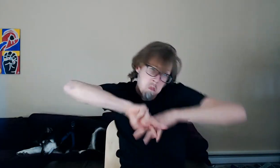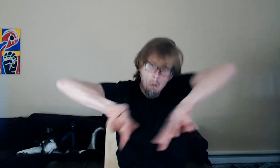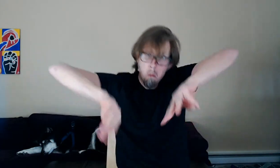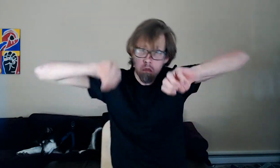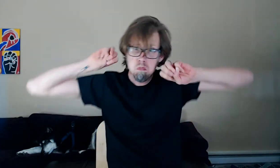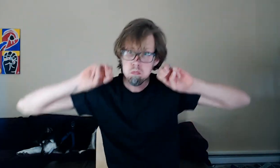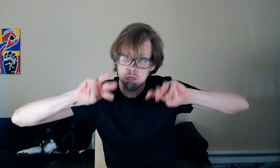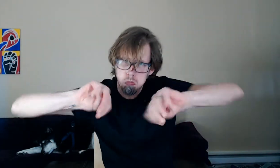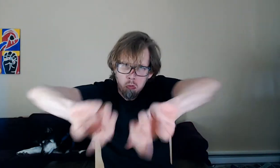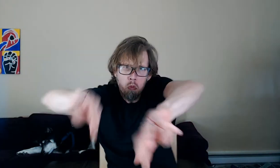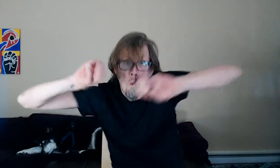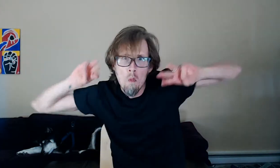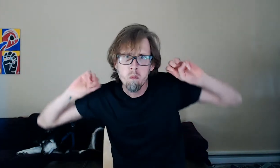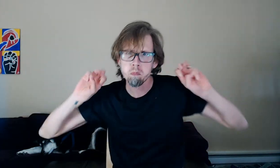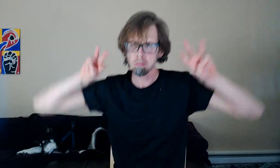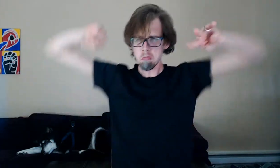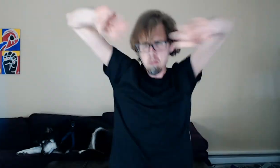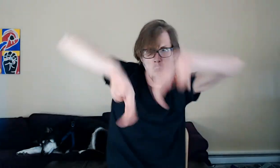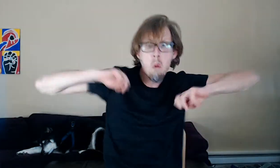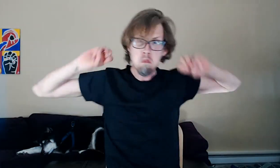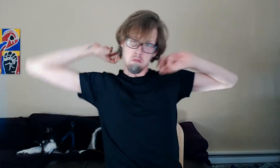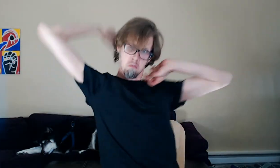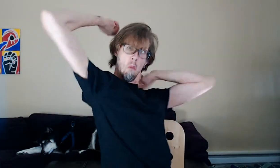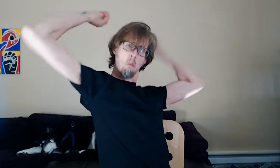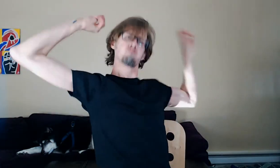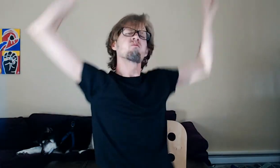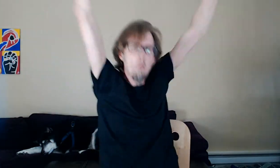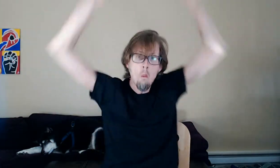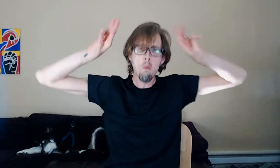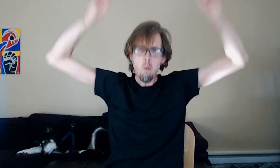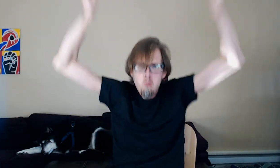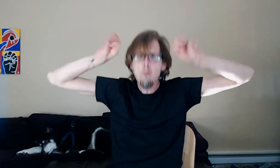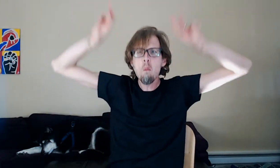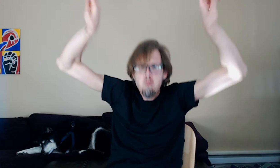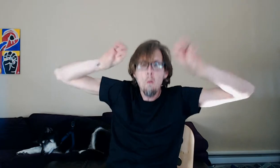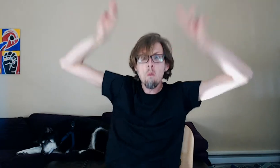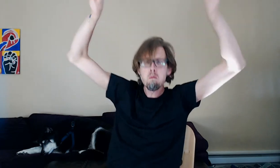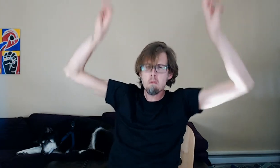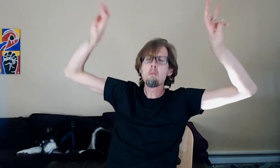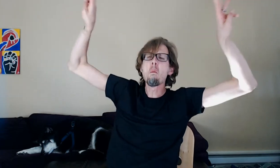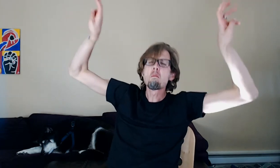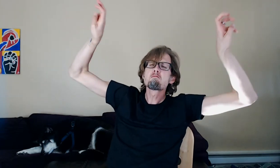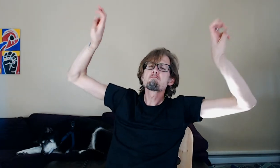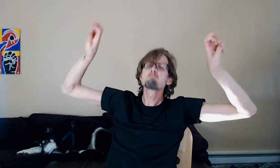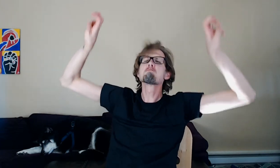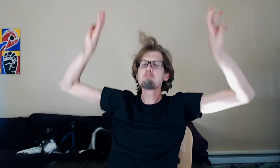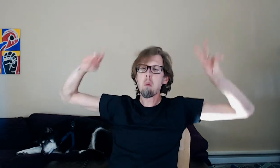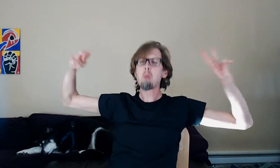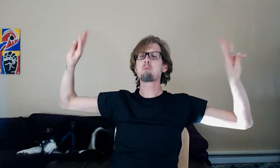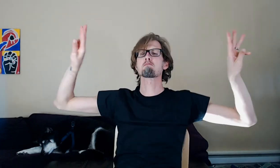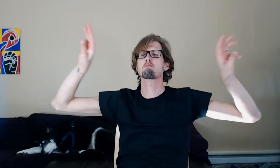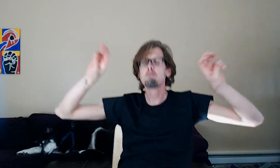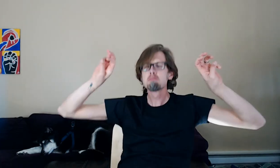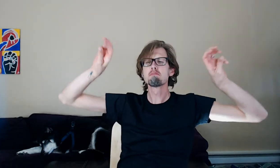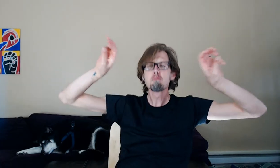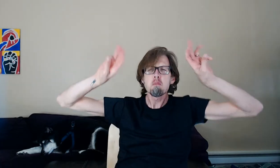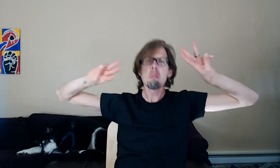So I didn't show all of this work, but I did have to move some electrical around, and it's all over out of the opening now. Also I had to move an air conditioning vent.